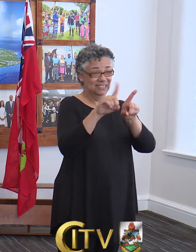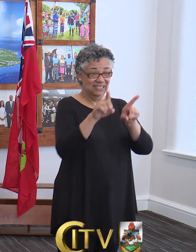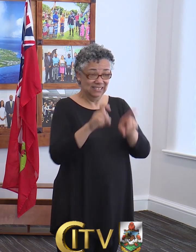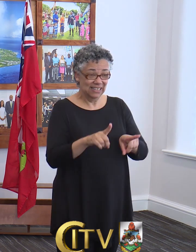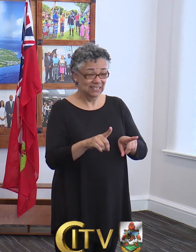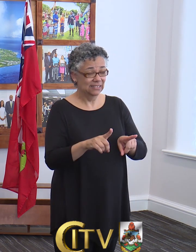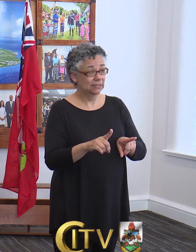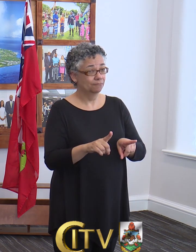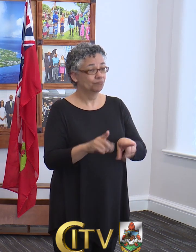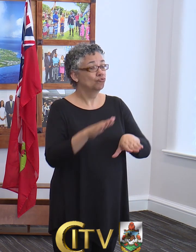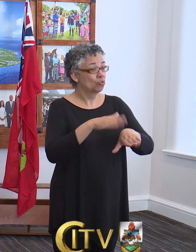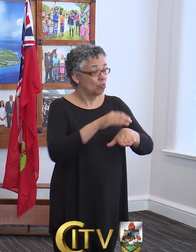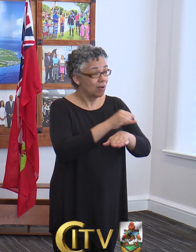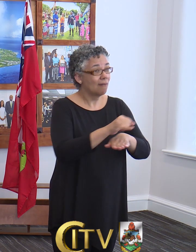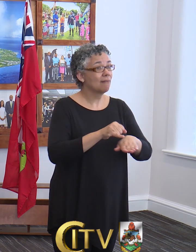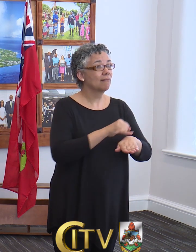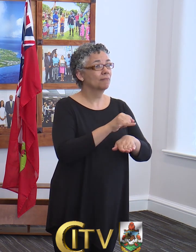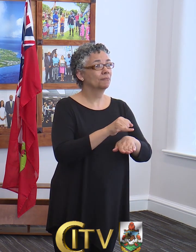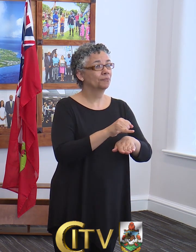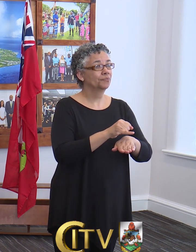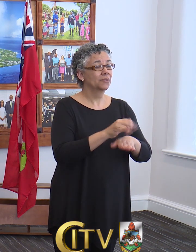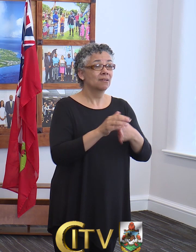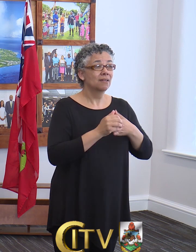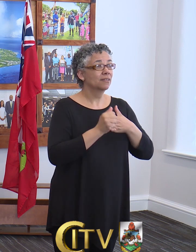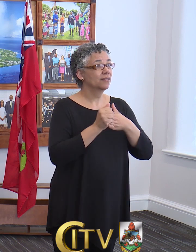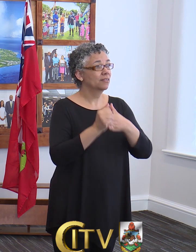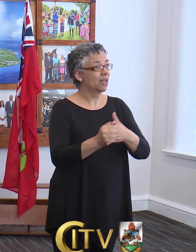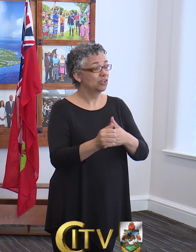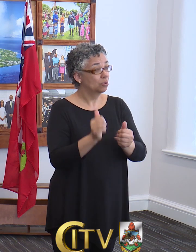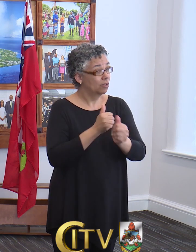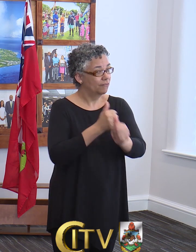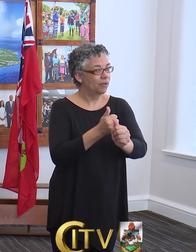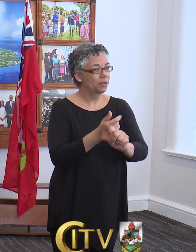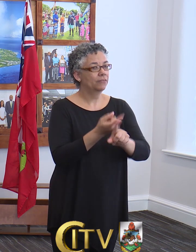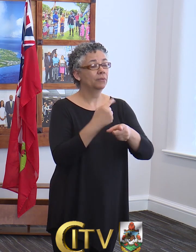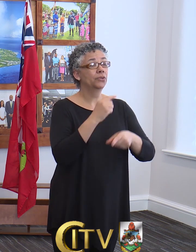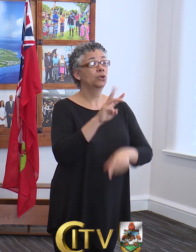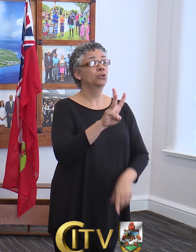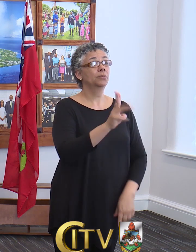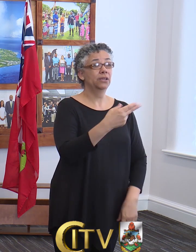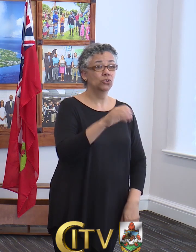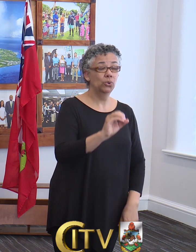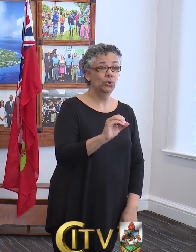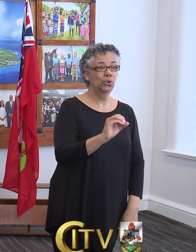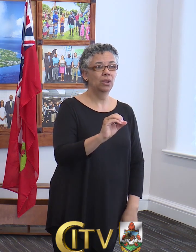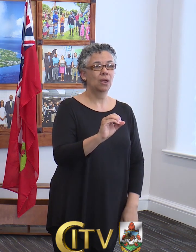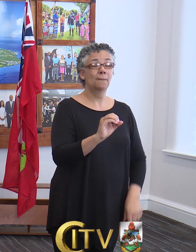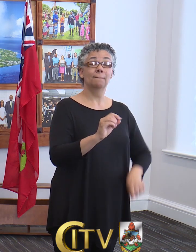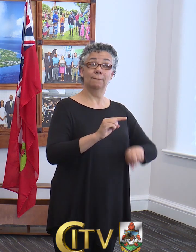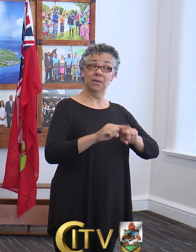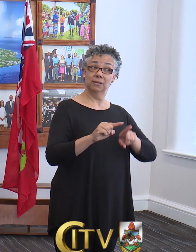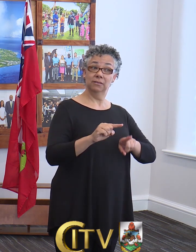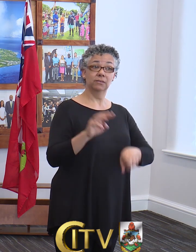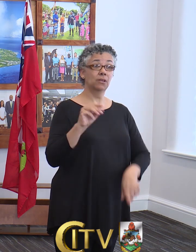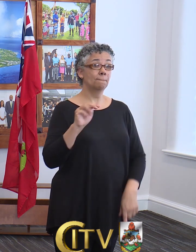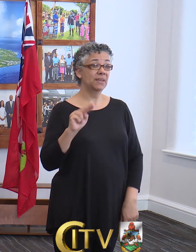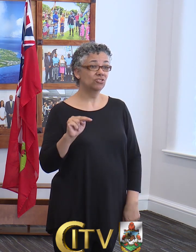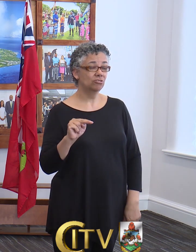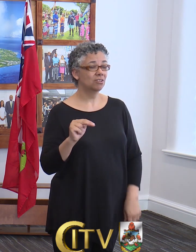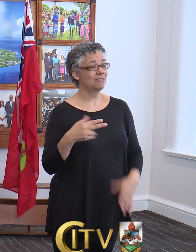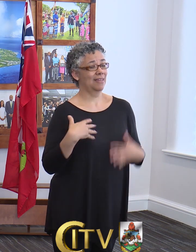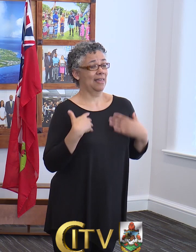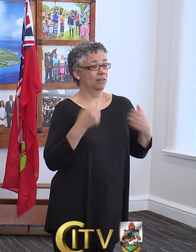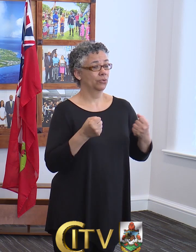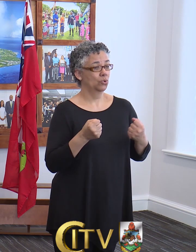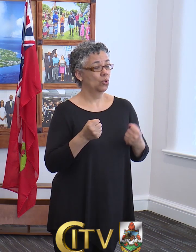in Bermuda. The guidance that is going to be followed is from the World Health Organization. However, the Ministry of Health may be testing